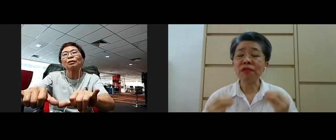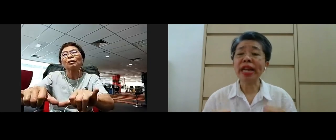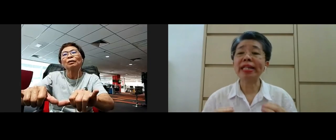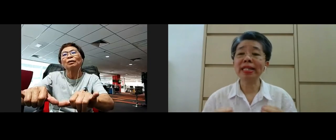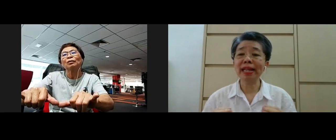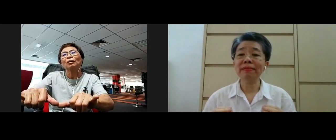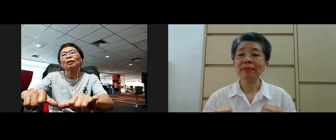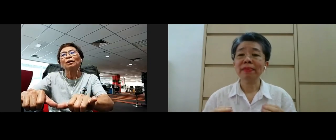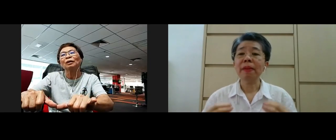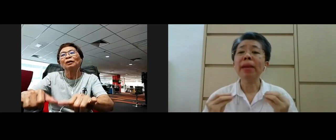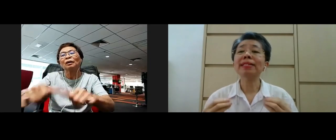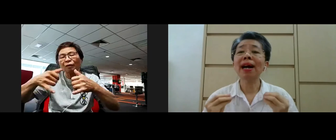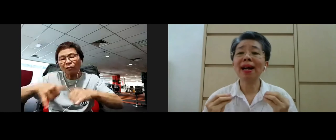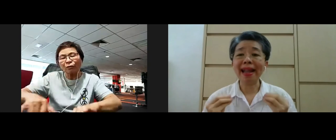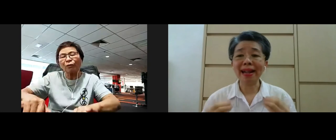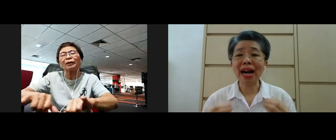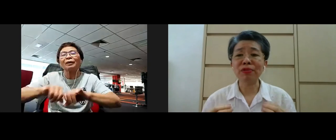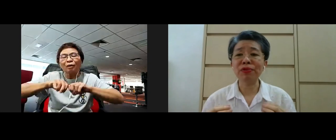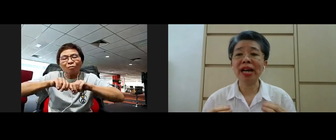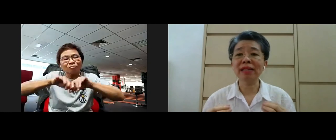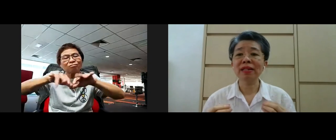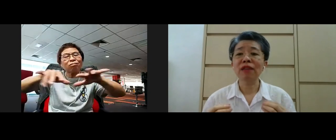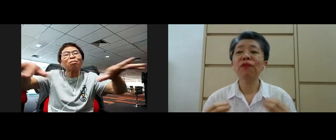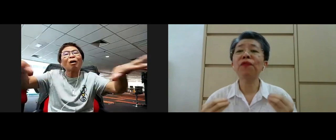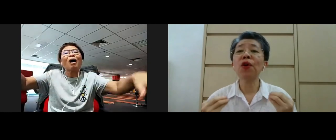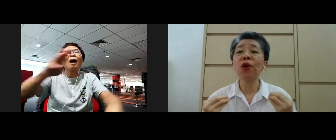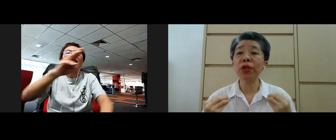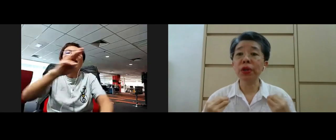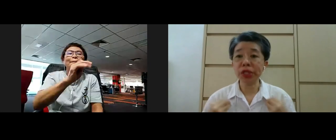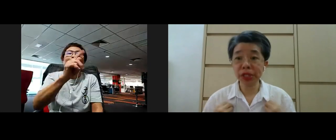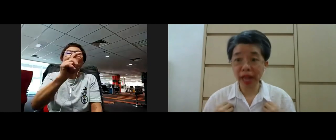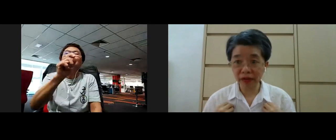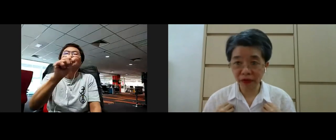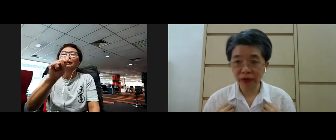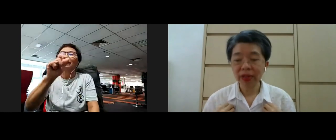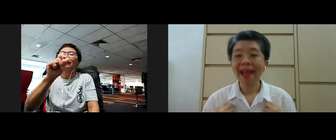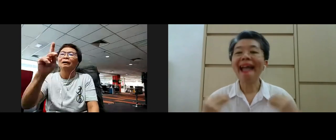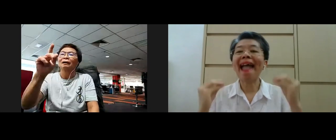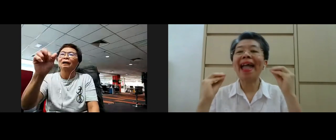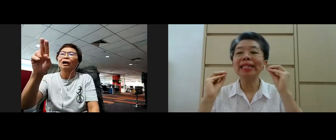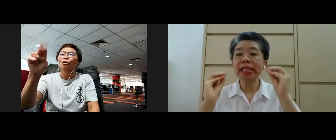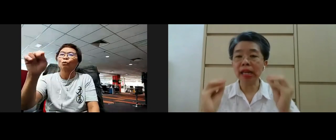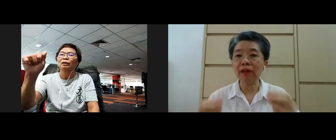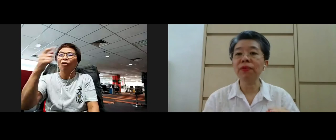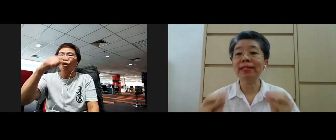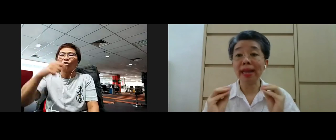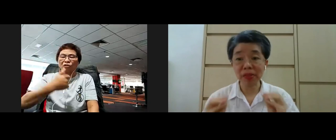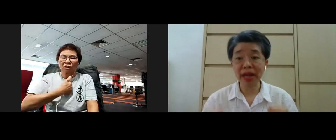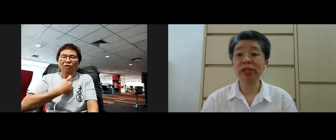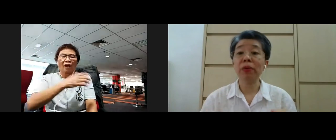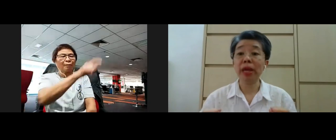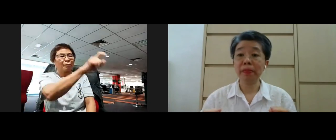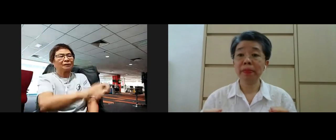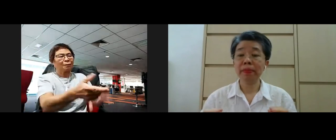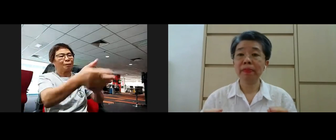and radiate metta and karuna for yourself and this loved one that